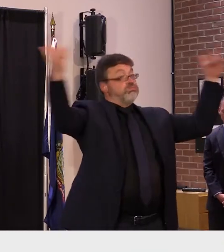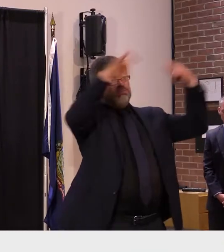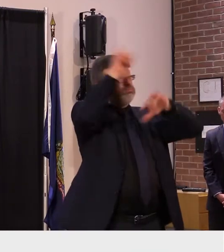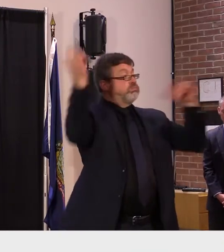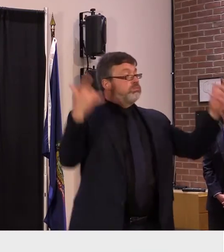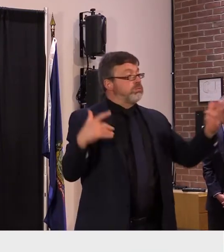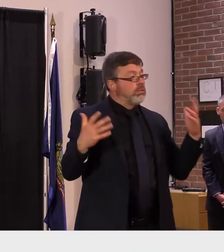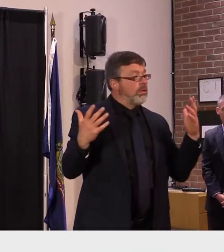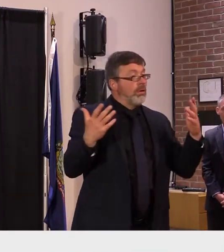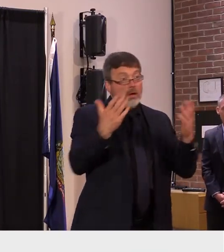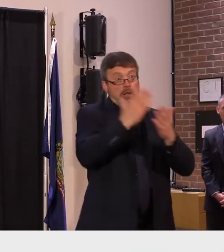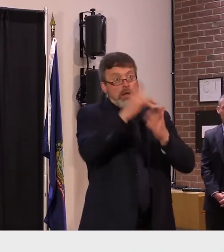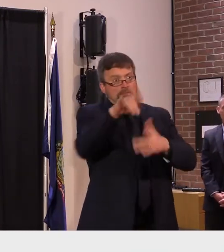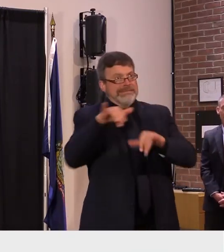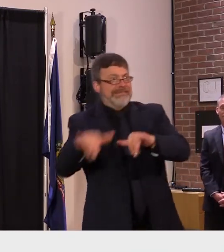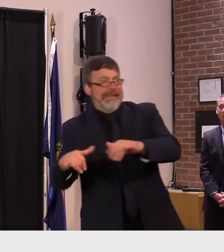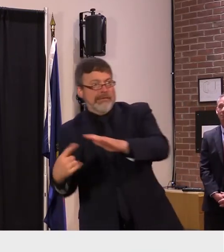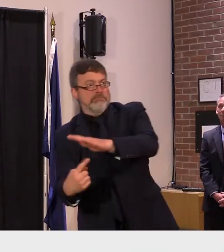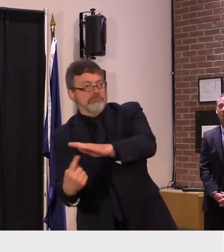way